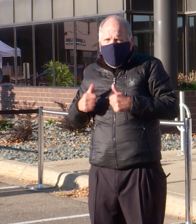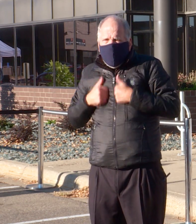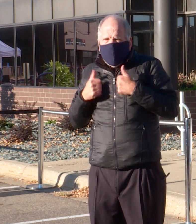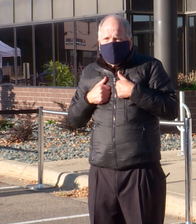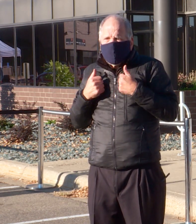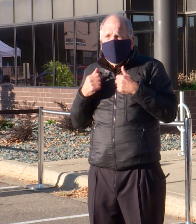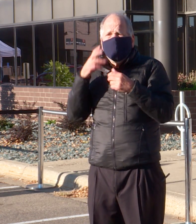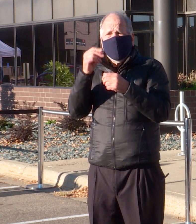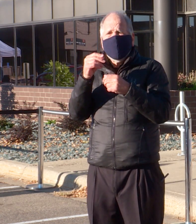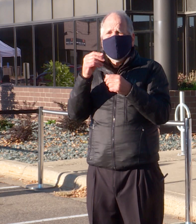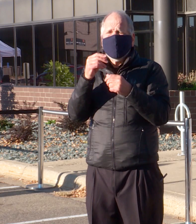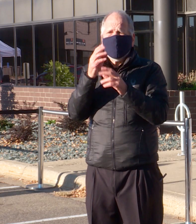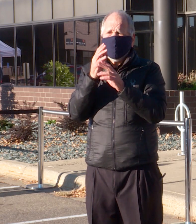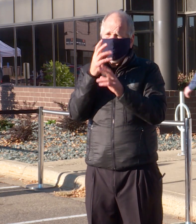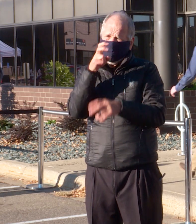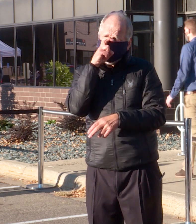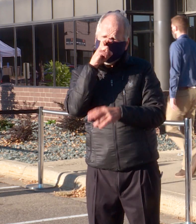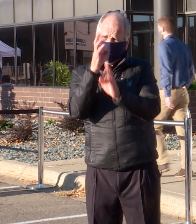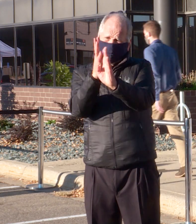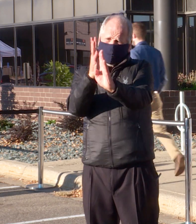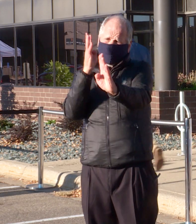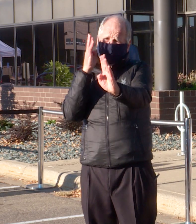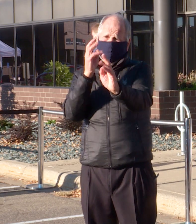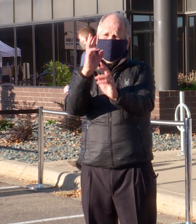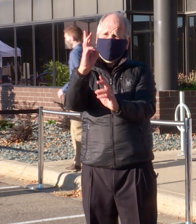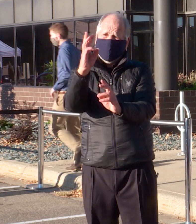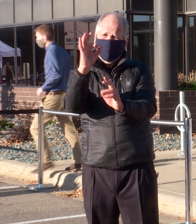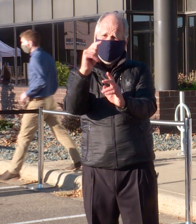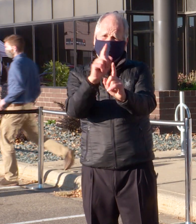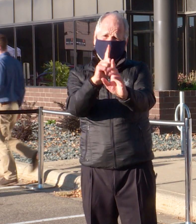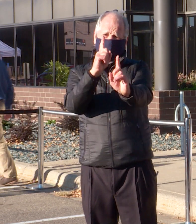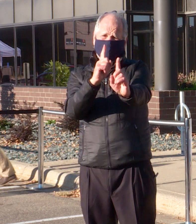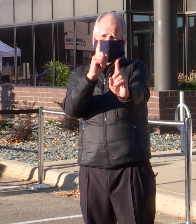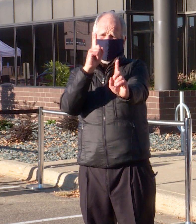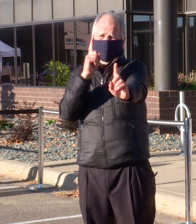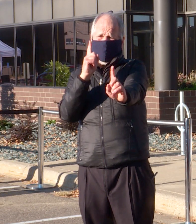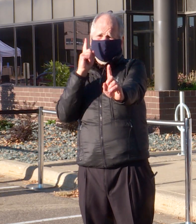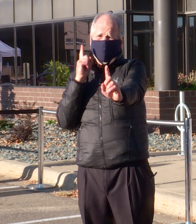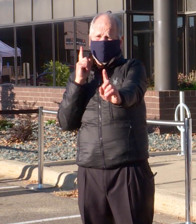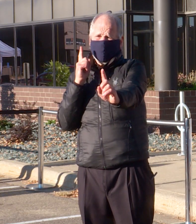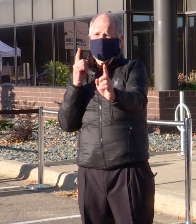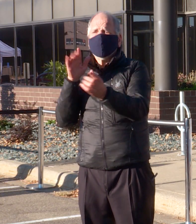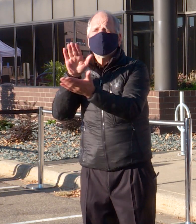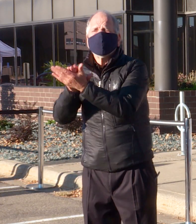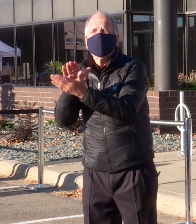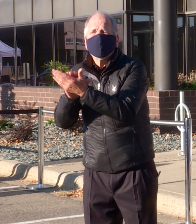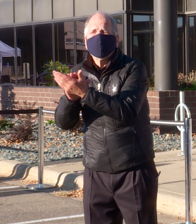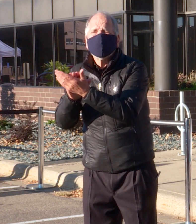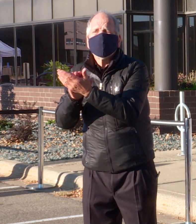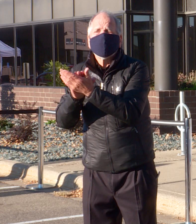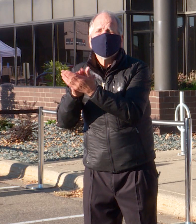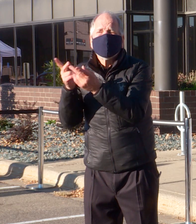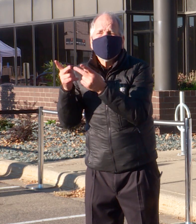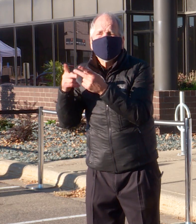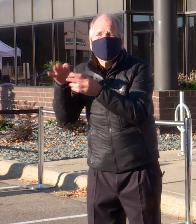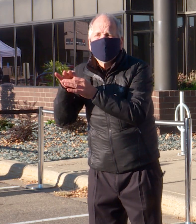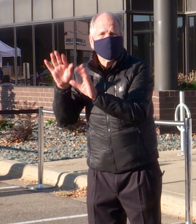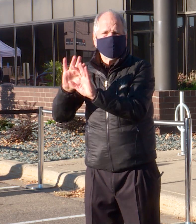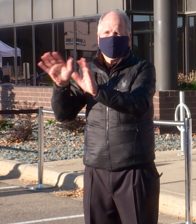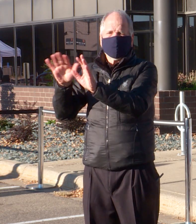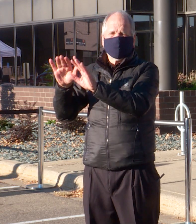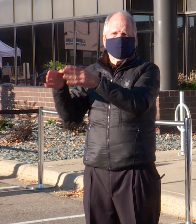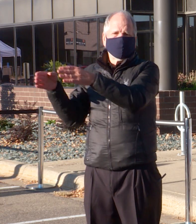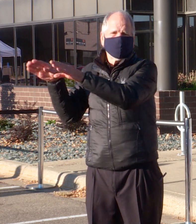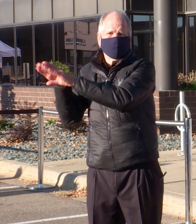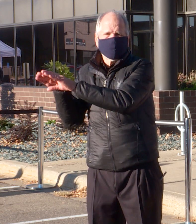For example, like our schools will be closed, and they will be precincts. So if you